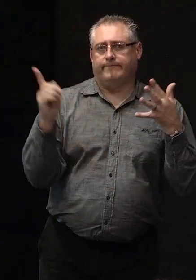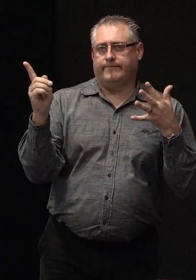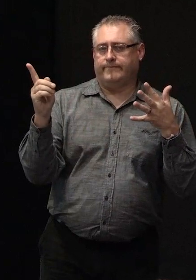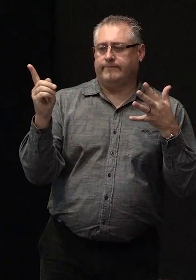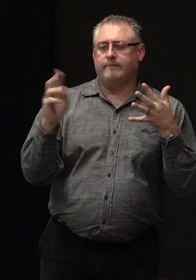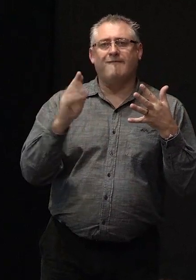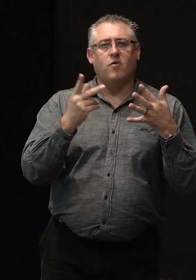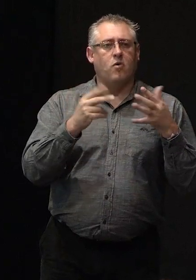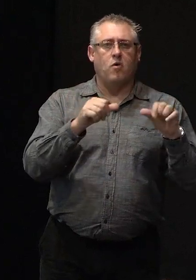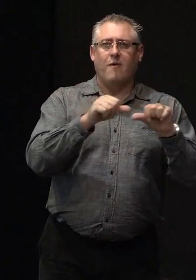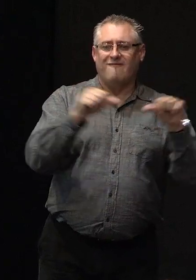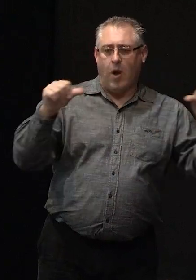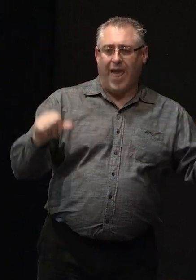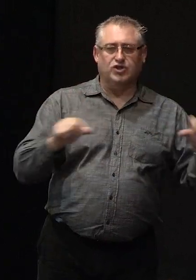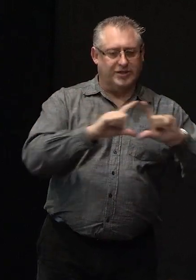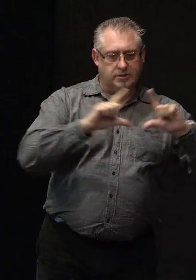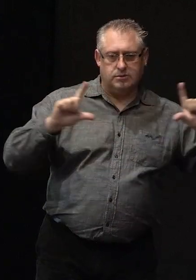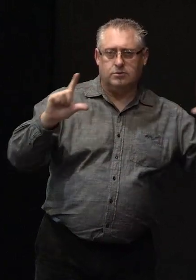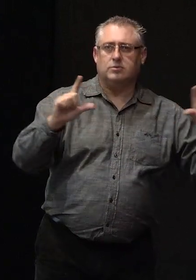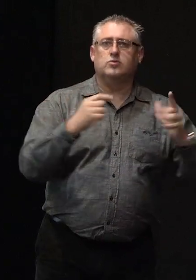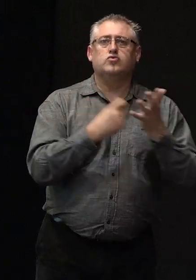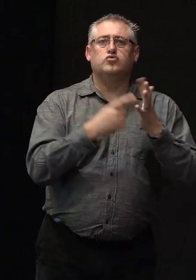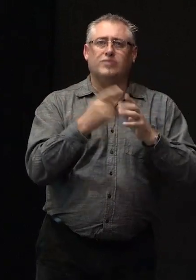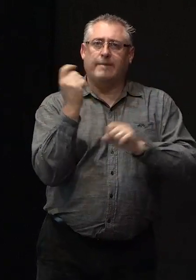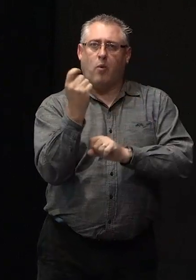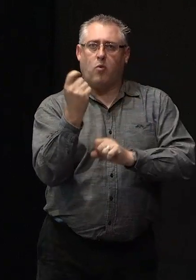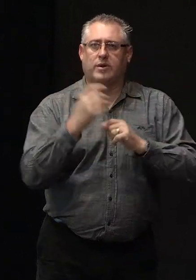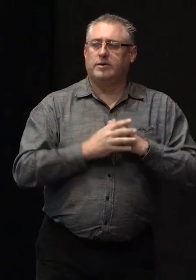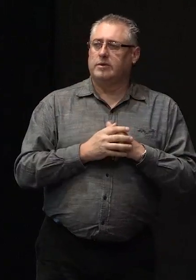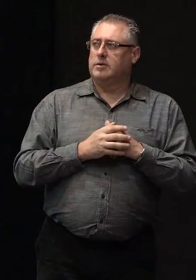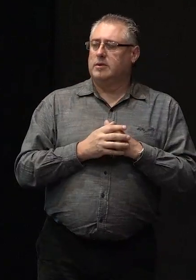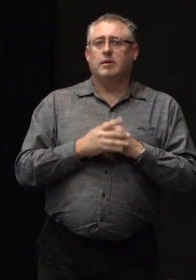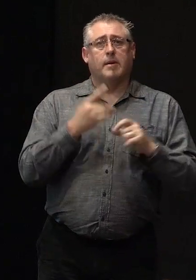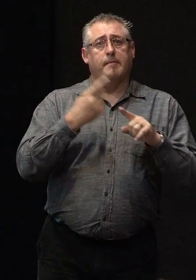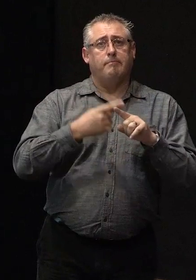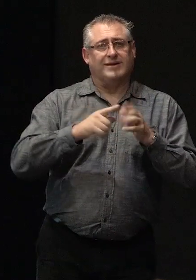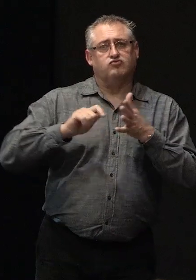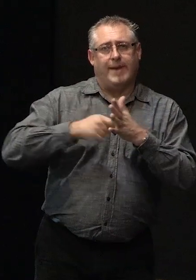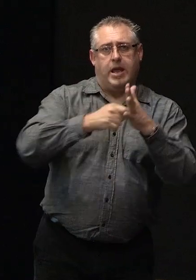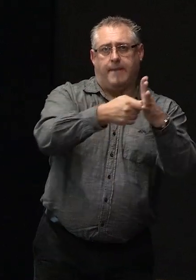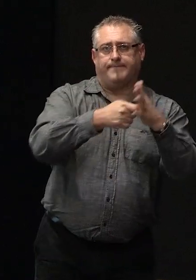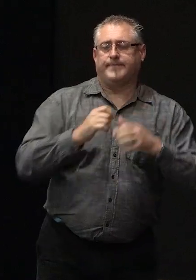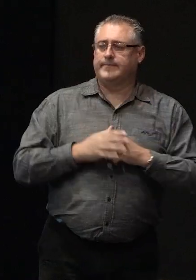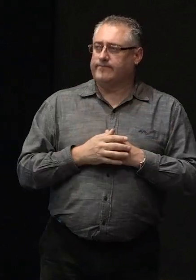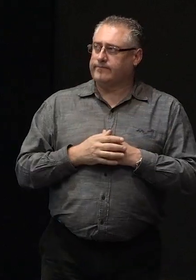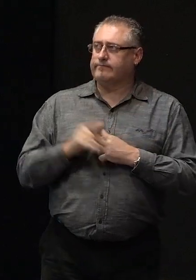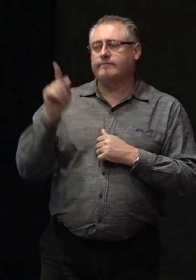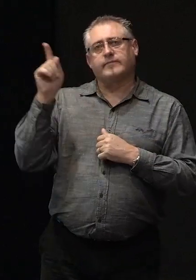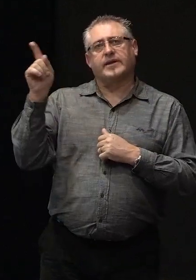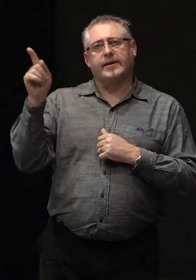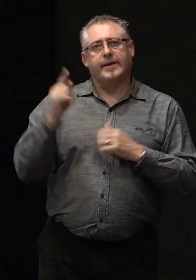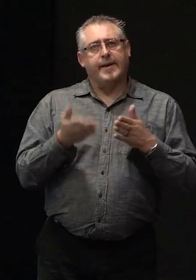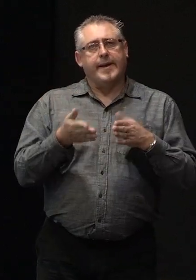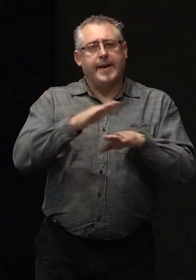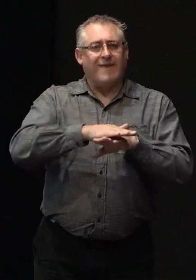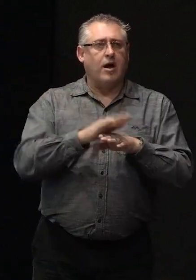for foundation rebuilds and foundation repairs and it covers all the